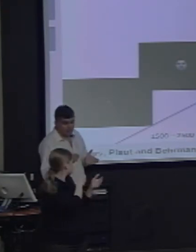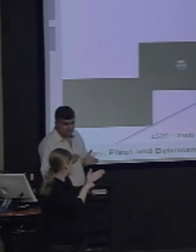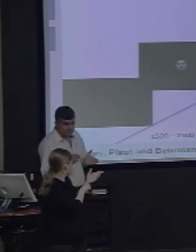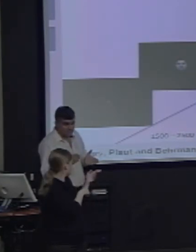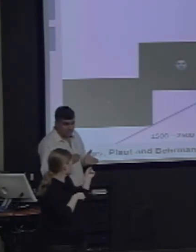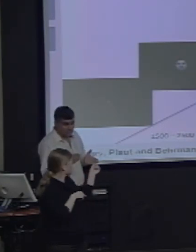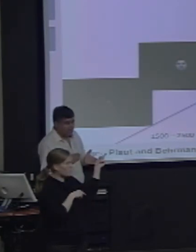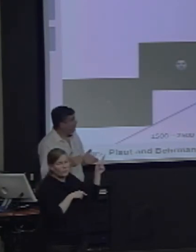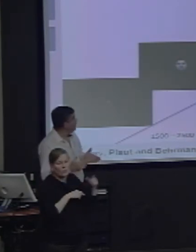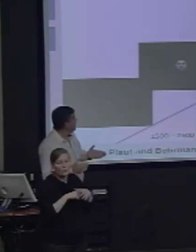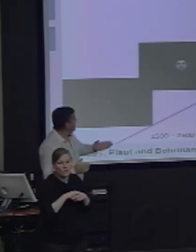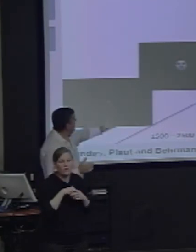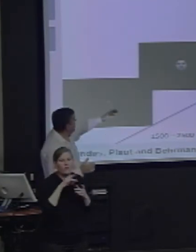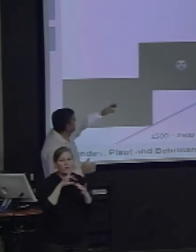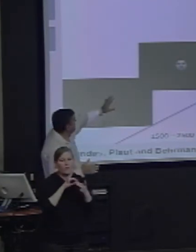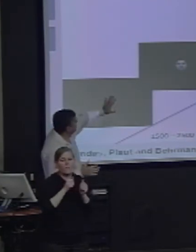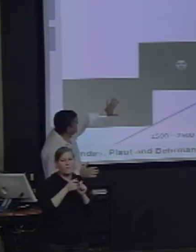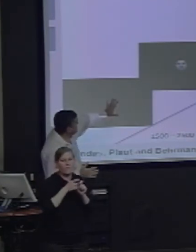development.